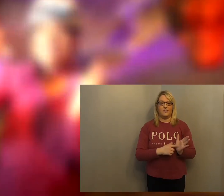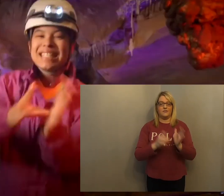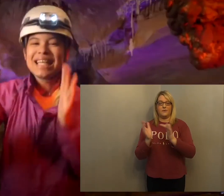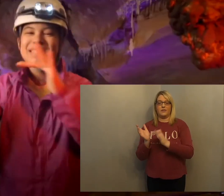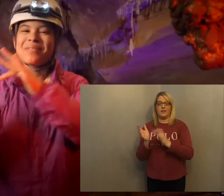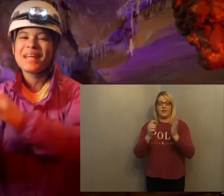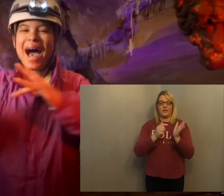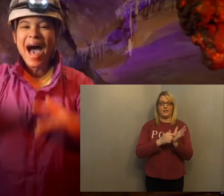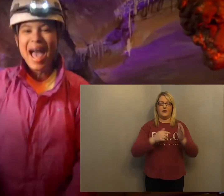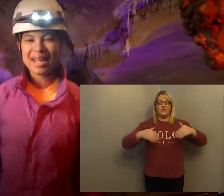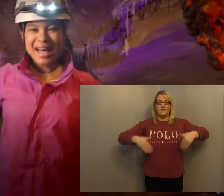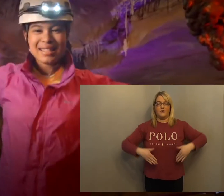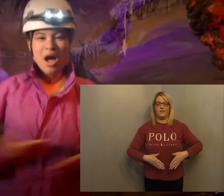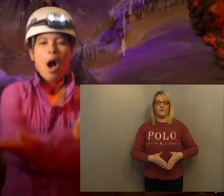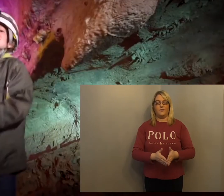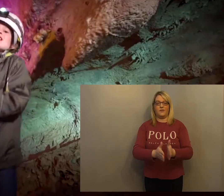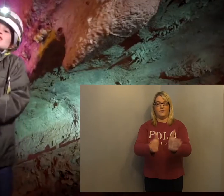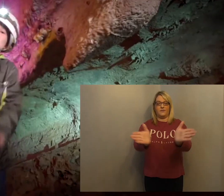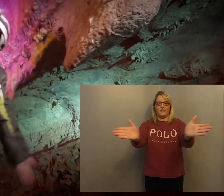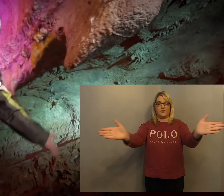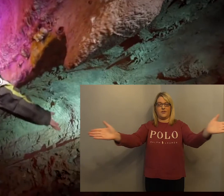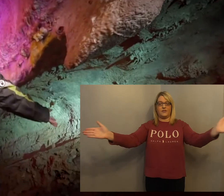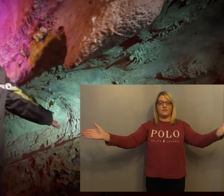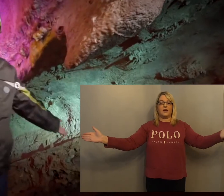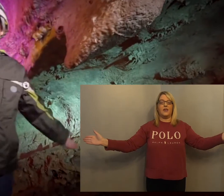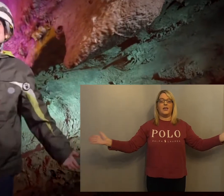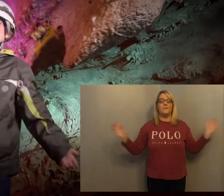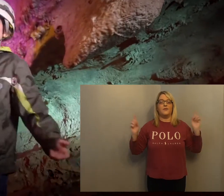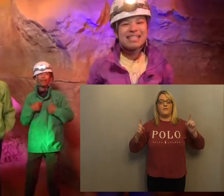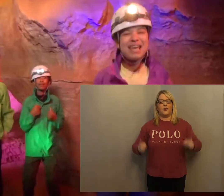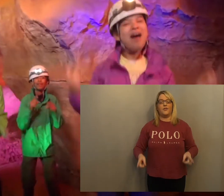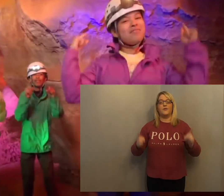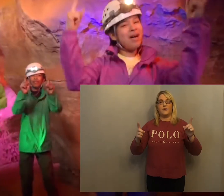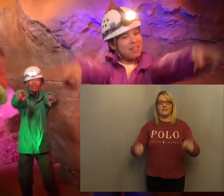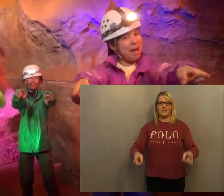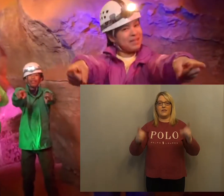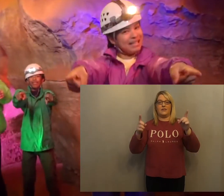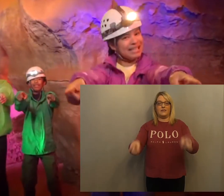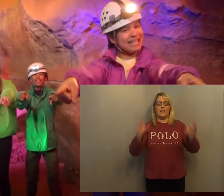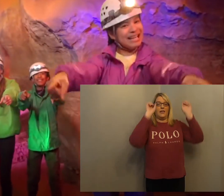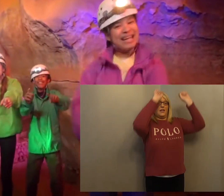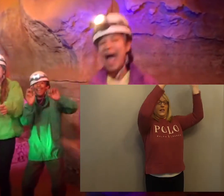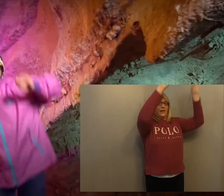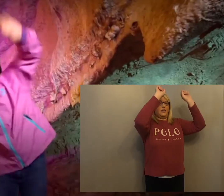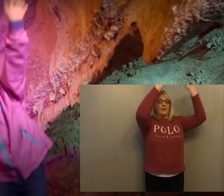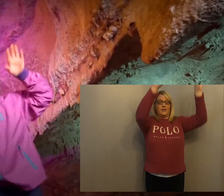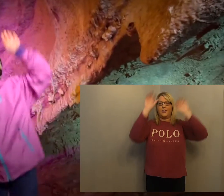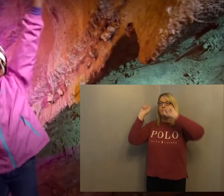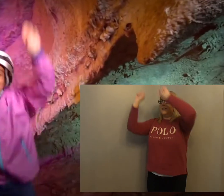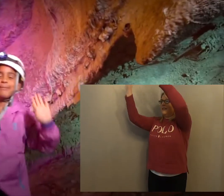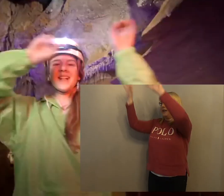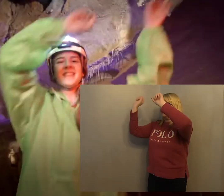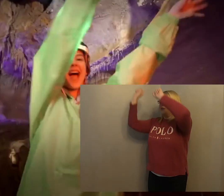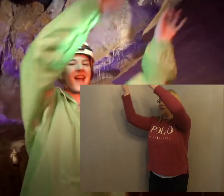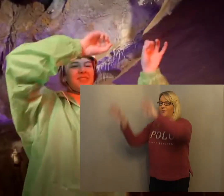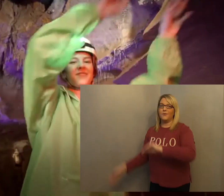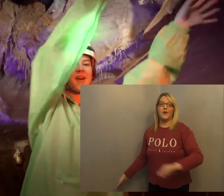Jesus will guide us through every dark time. Follow his lead and light it up, light up the